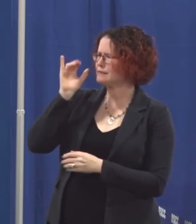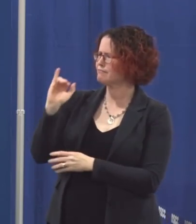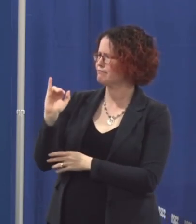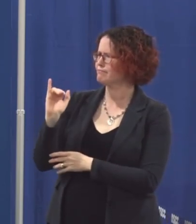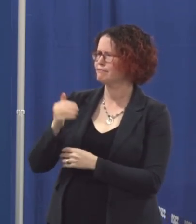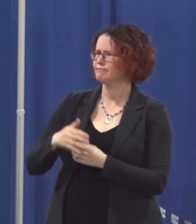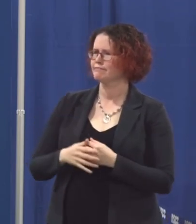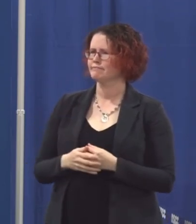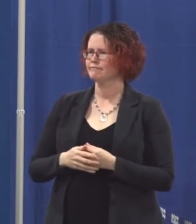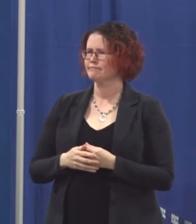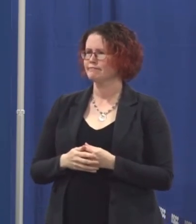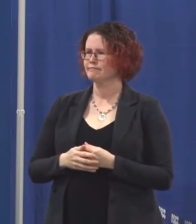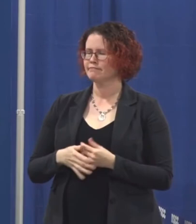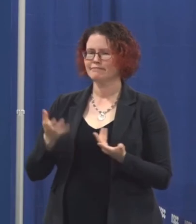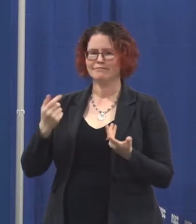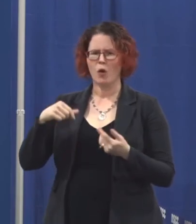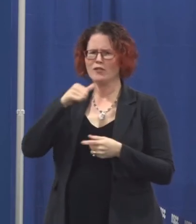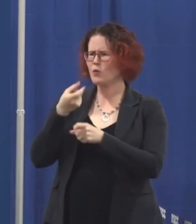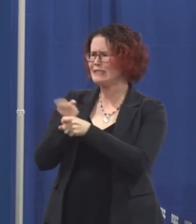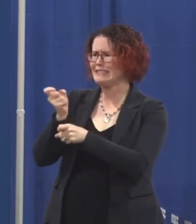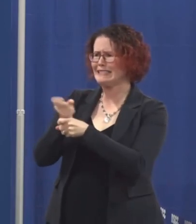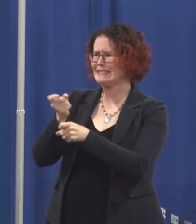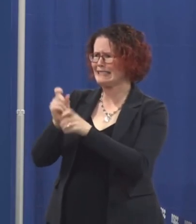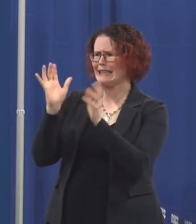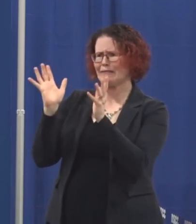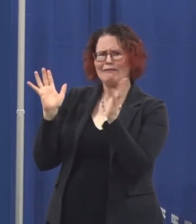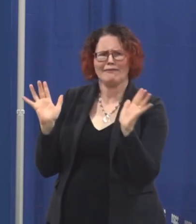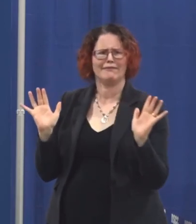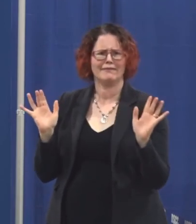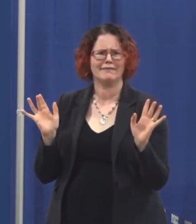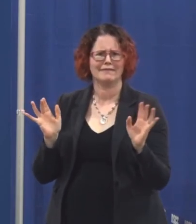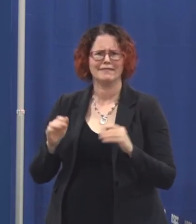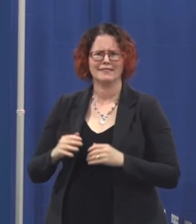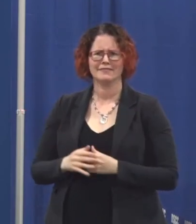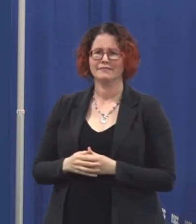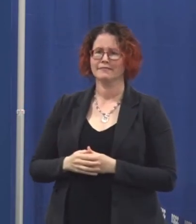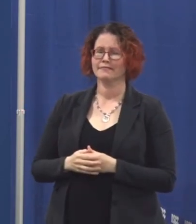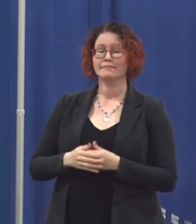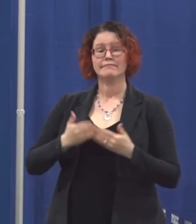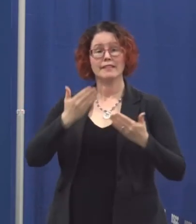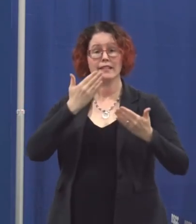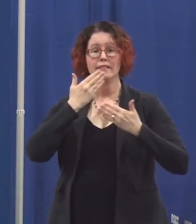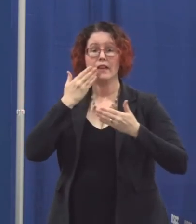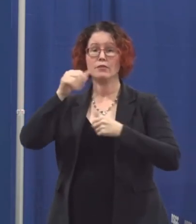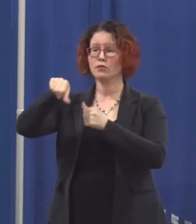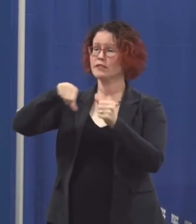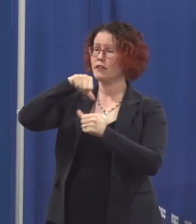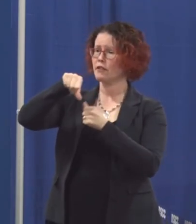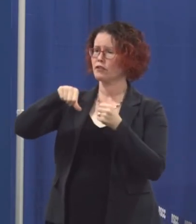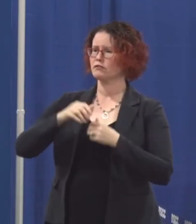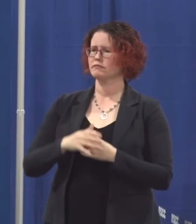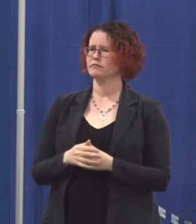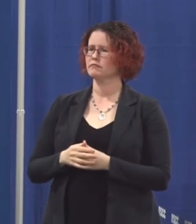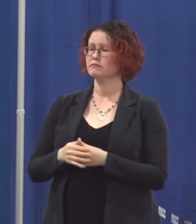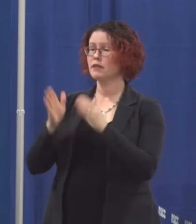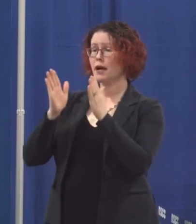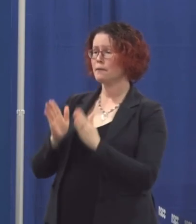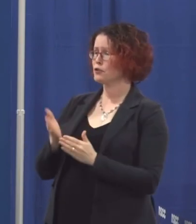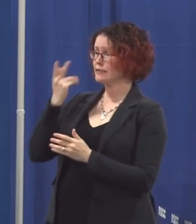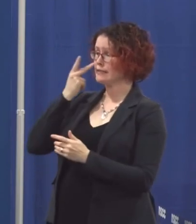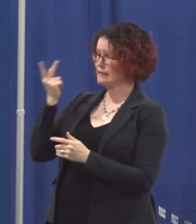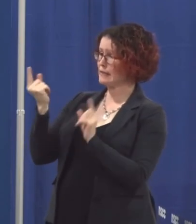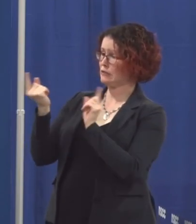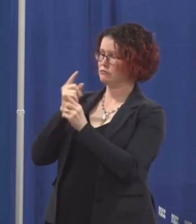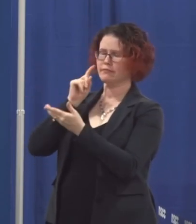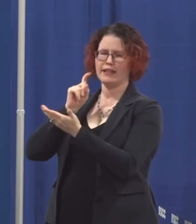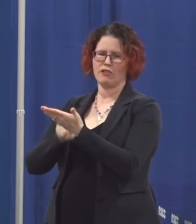plain old don't give them a hard time say thank you acknowledge of the other person we